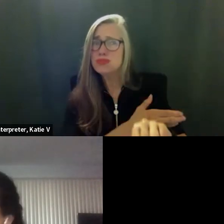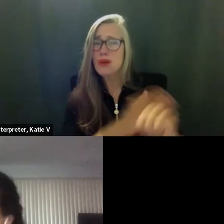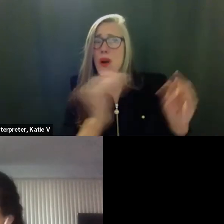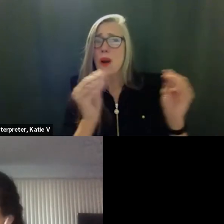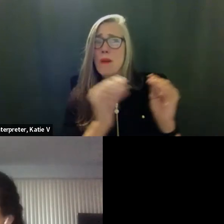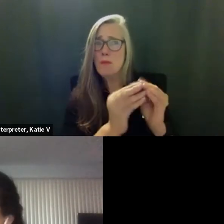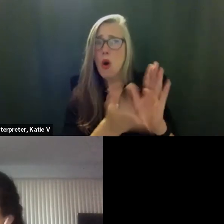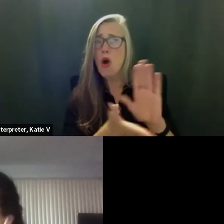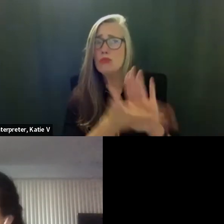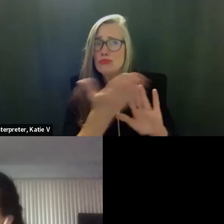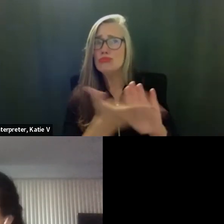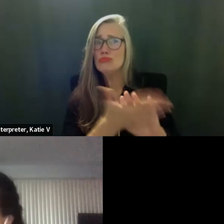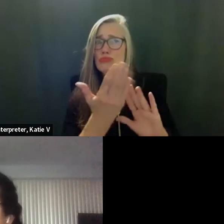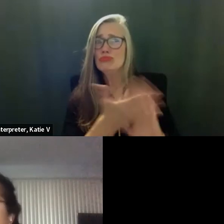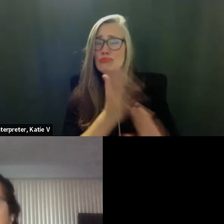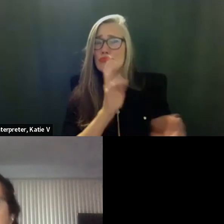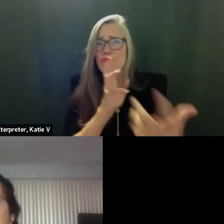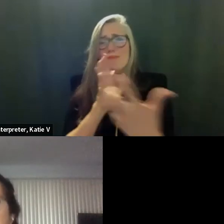it thank you